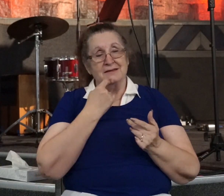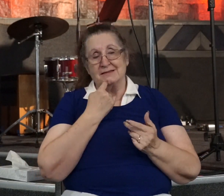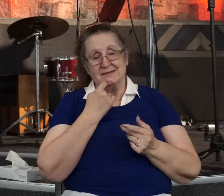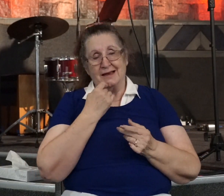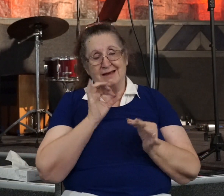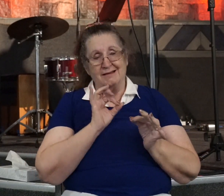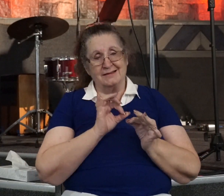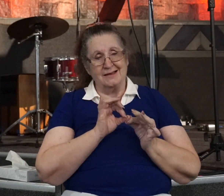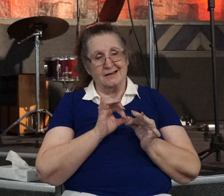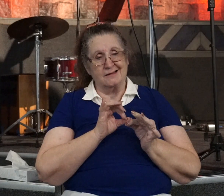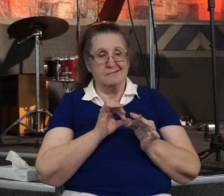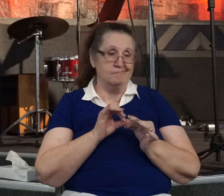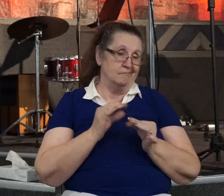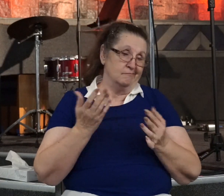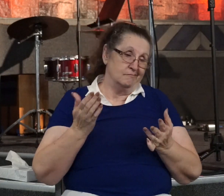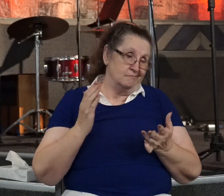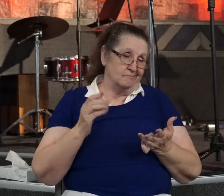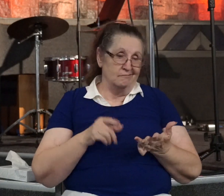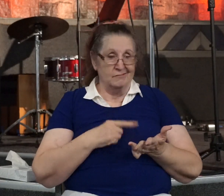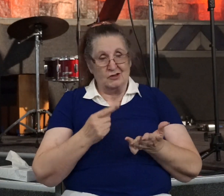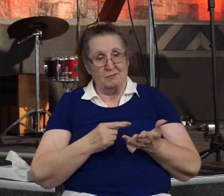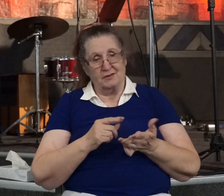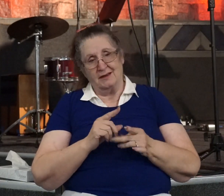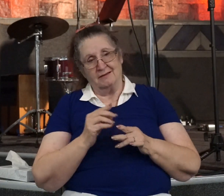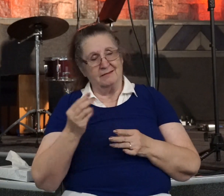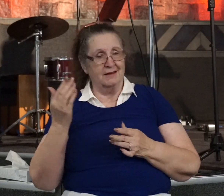something that looked like scales fell from his eyes. But I can tell you what it means.